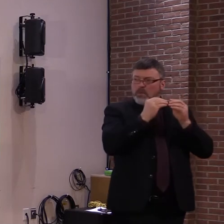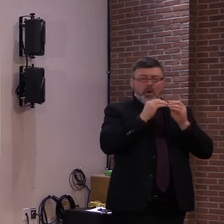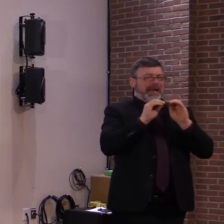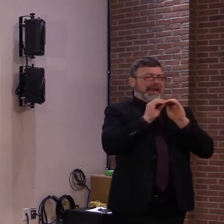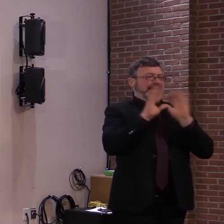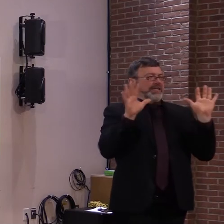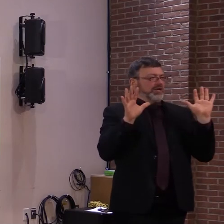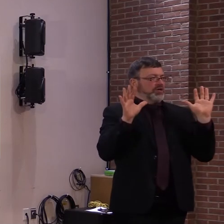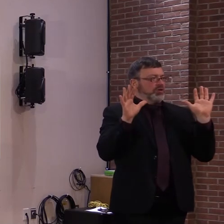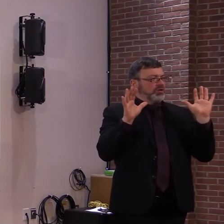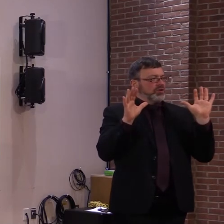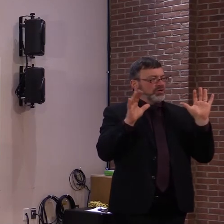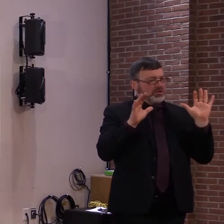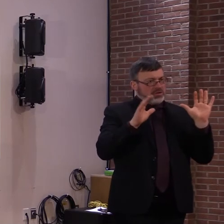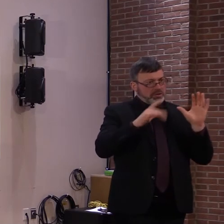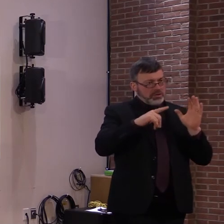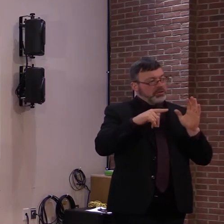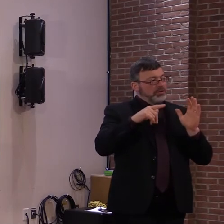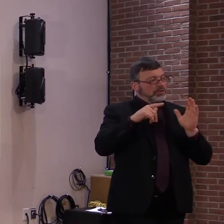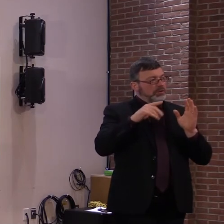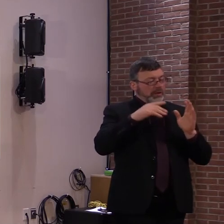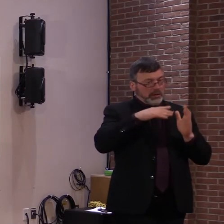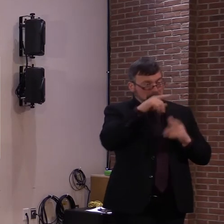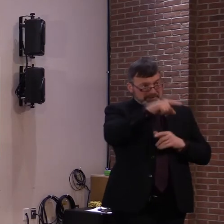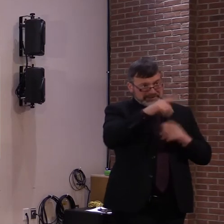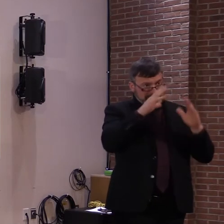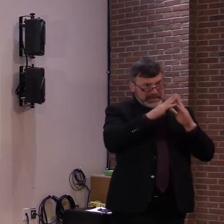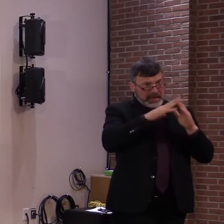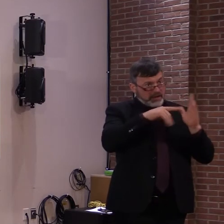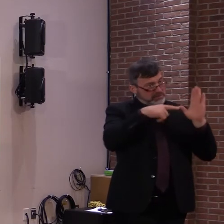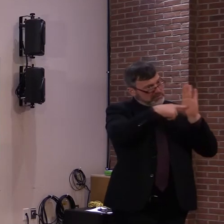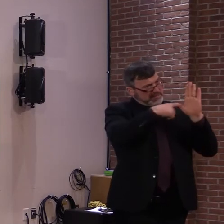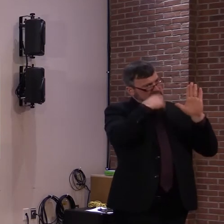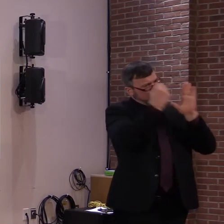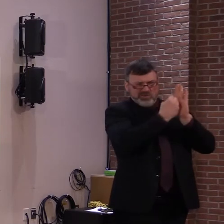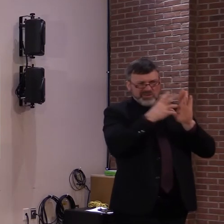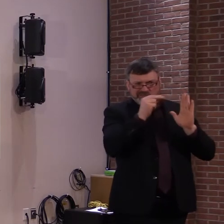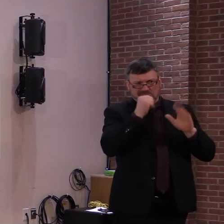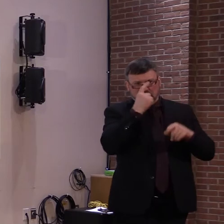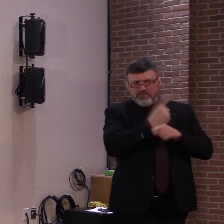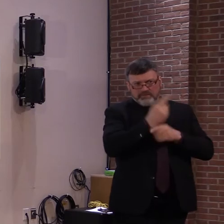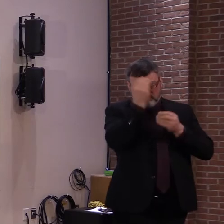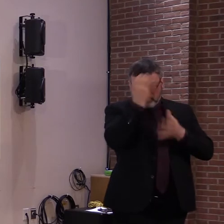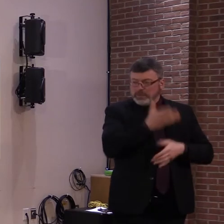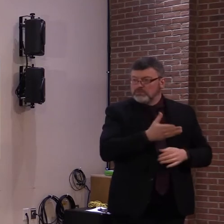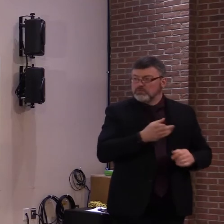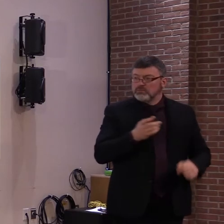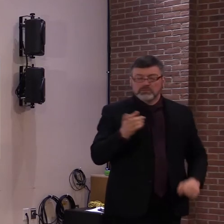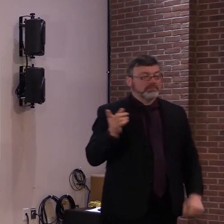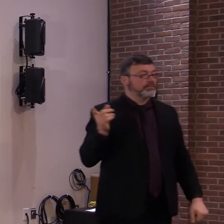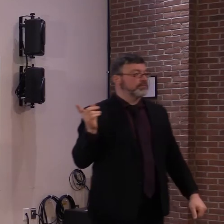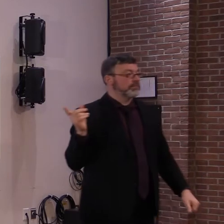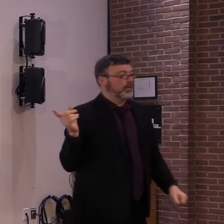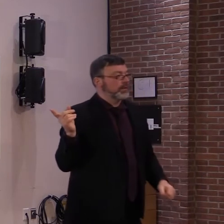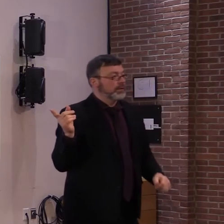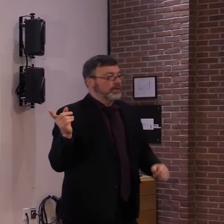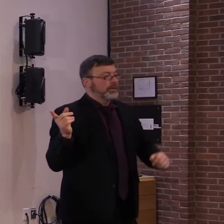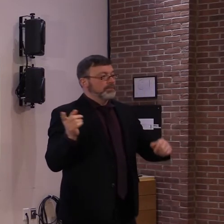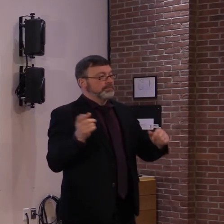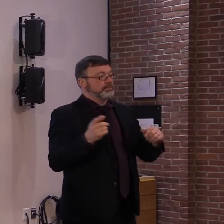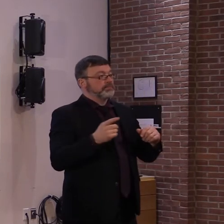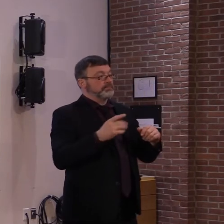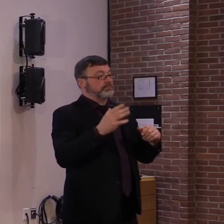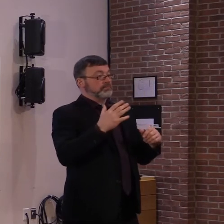and I wonder if it's really reflecting of what the reality is. Lisa, um, my agency, um,